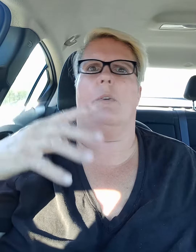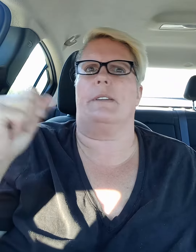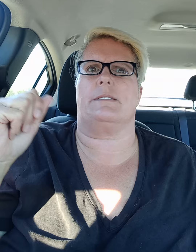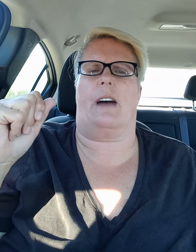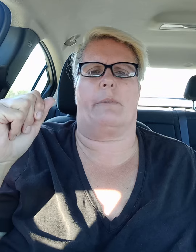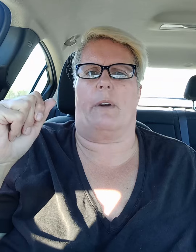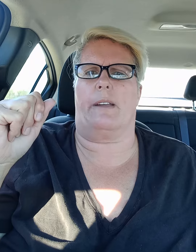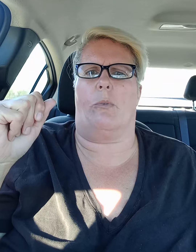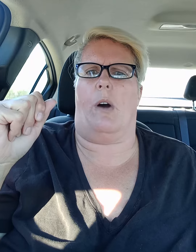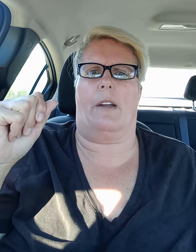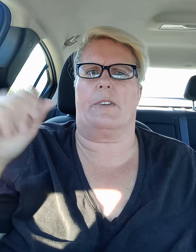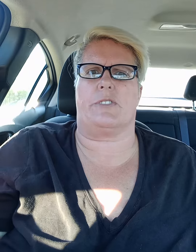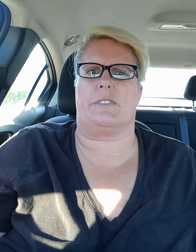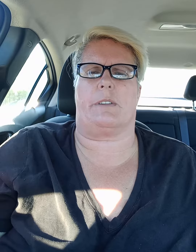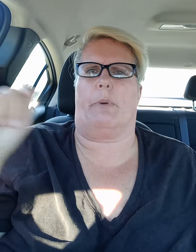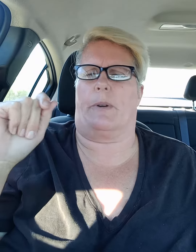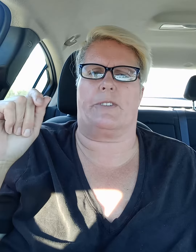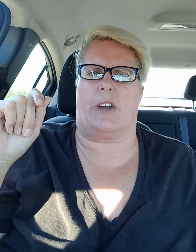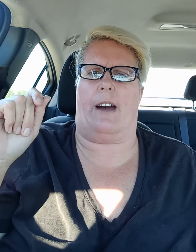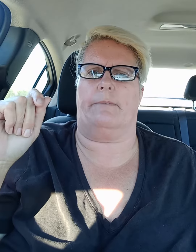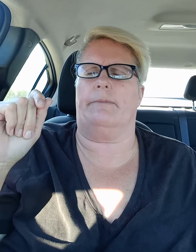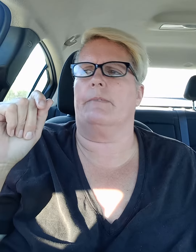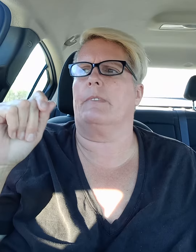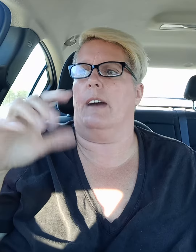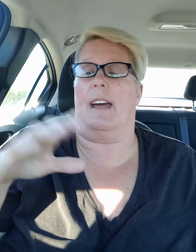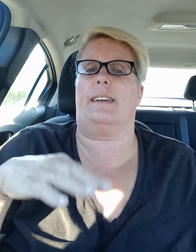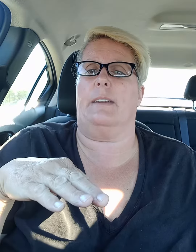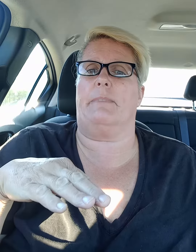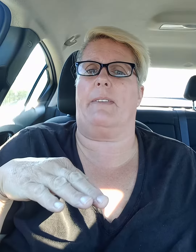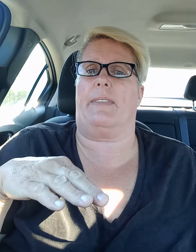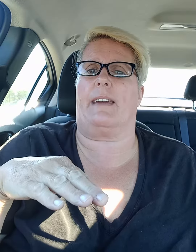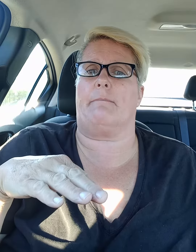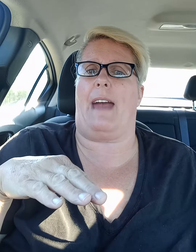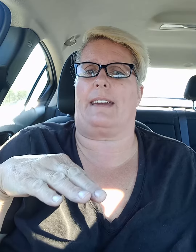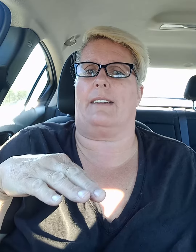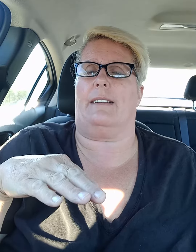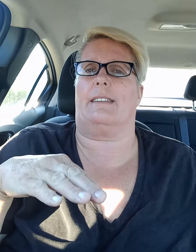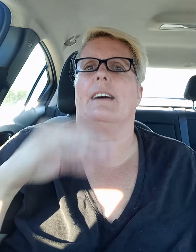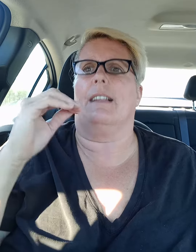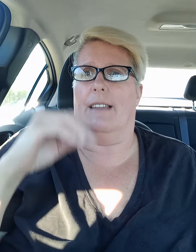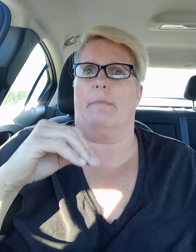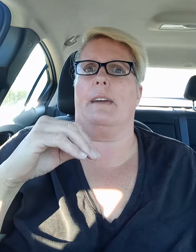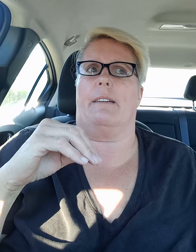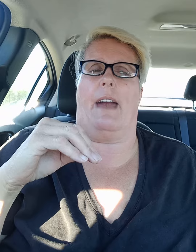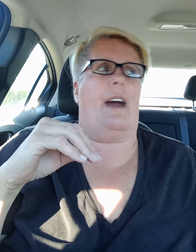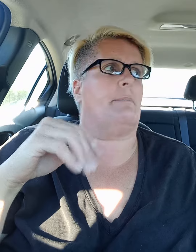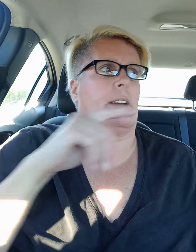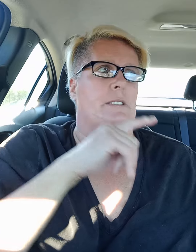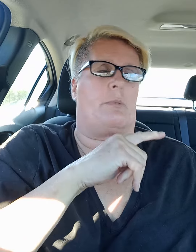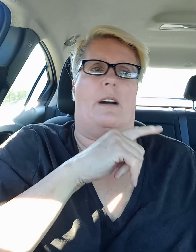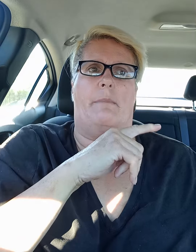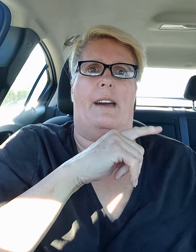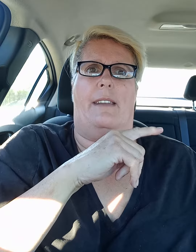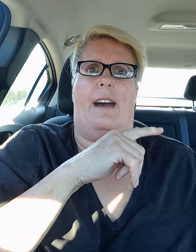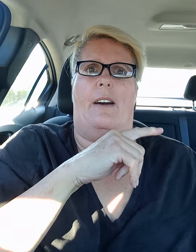inside running water just a port-a-john and I keep that thing immaculate let me add because where I'm at now